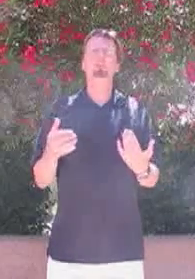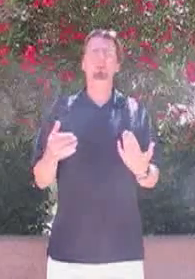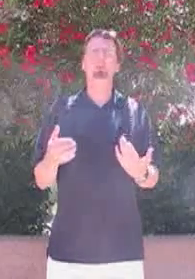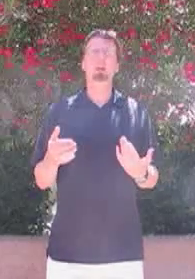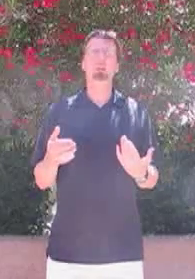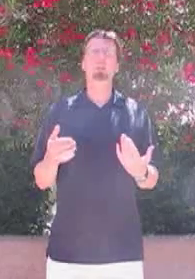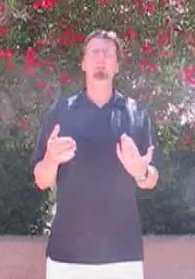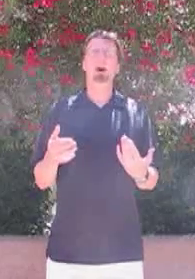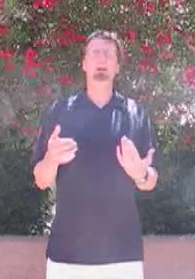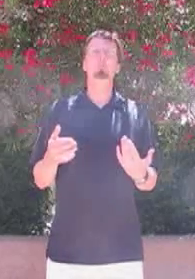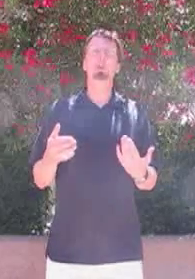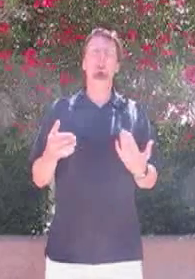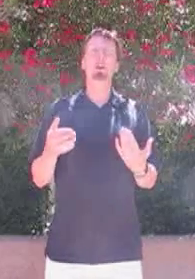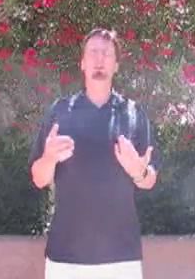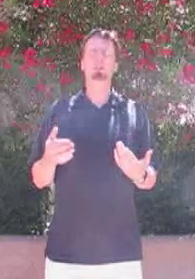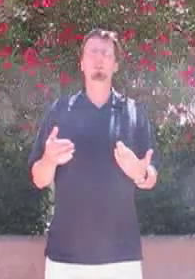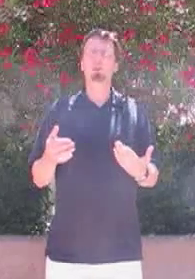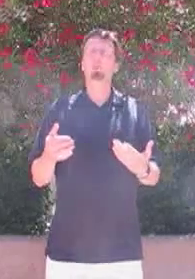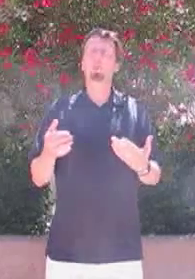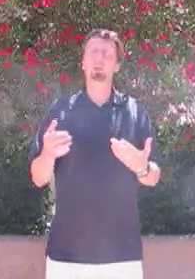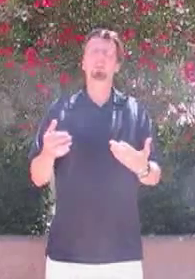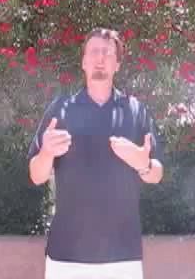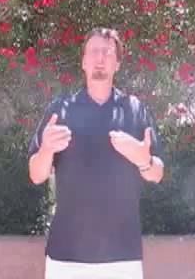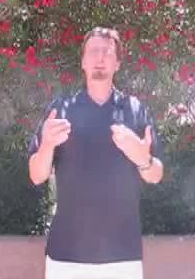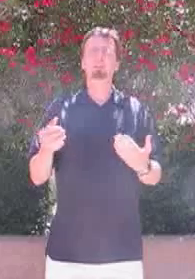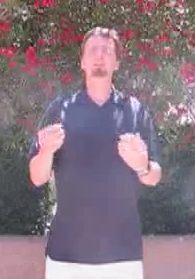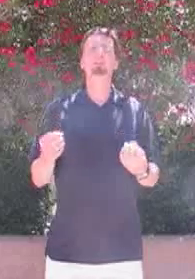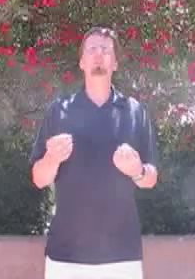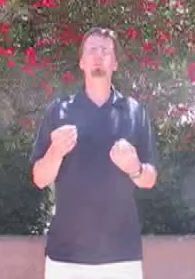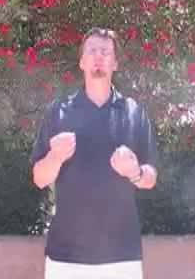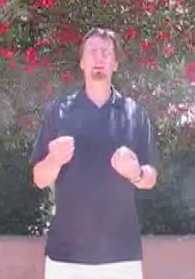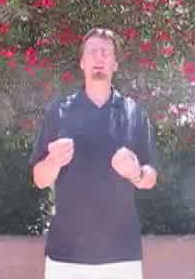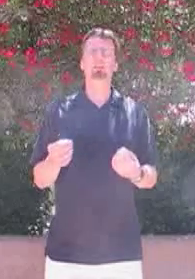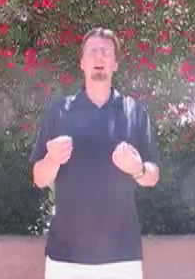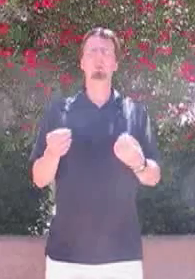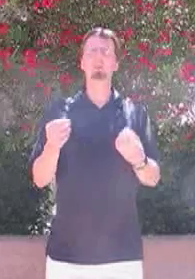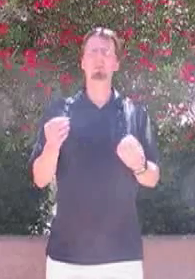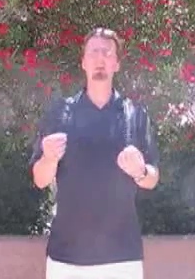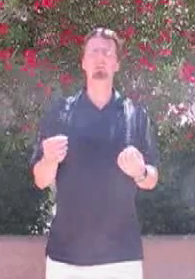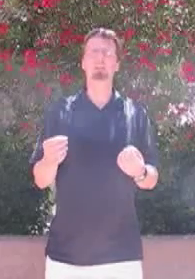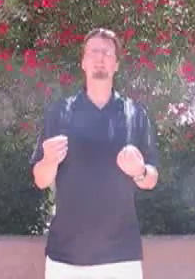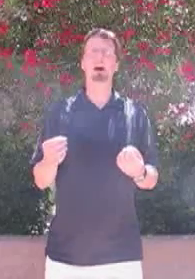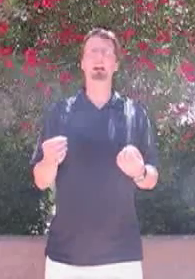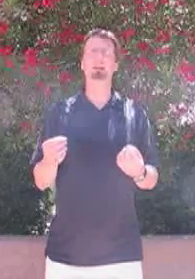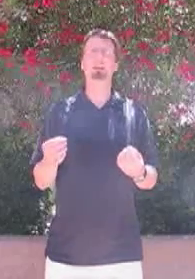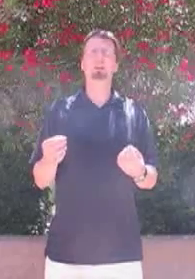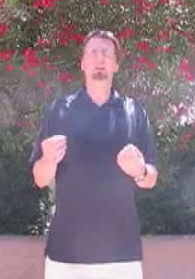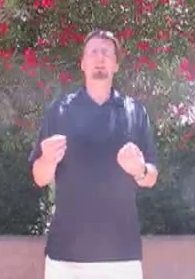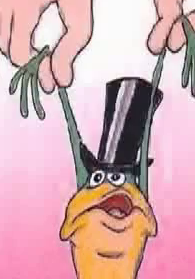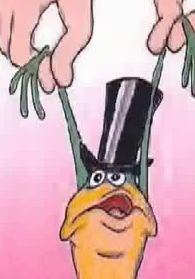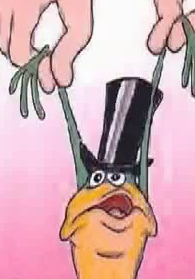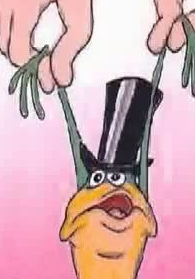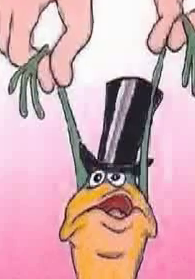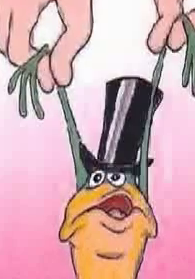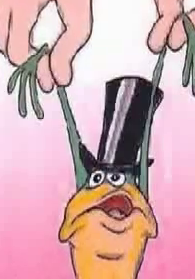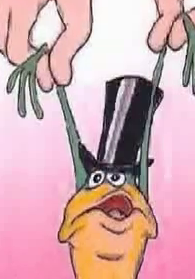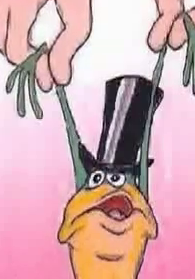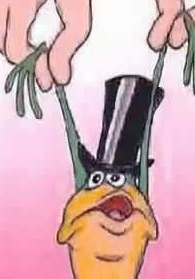building blocks for the body, but it also works in each individual cell to help it function in the body. Proteins build up and